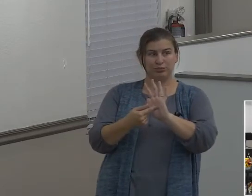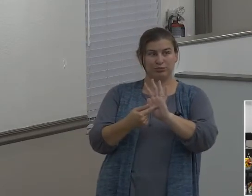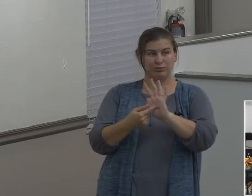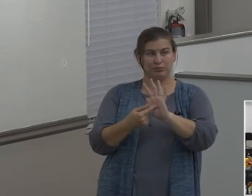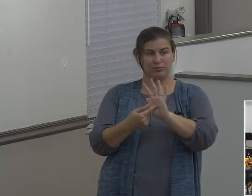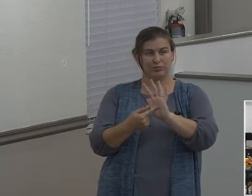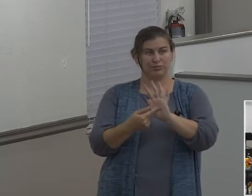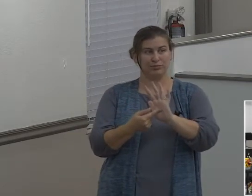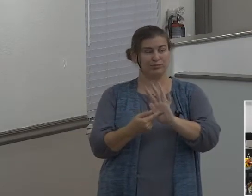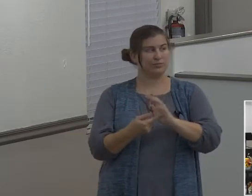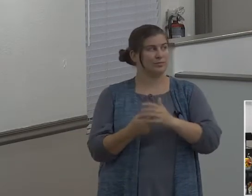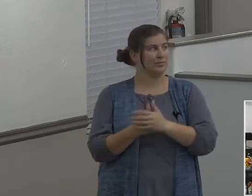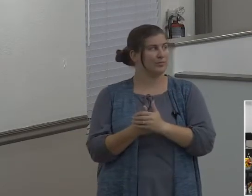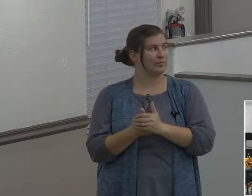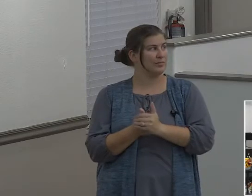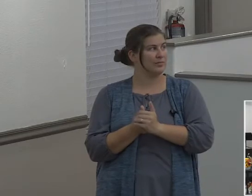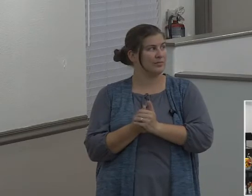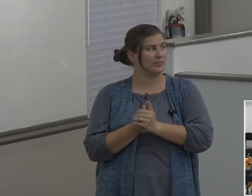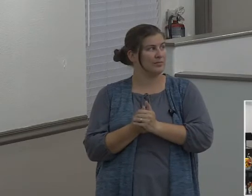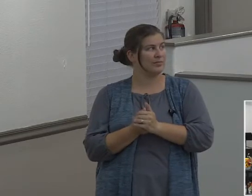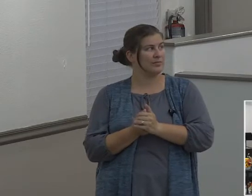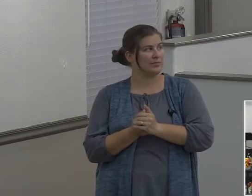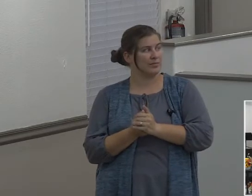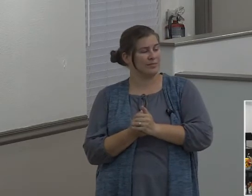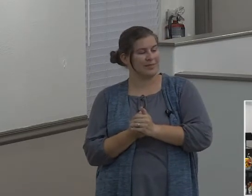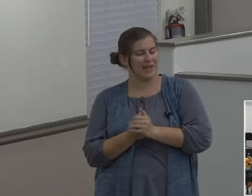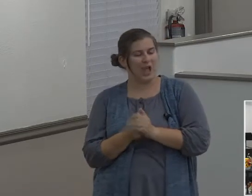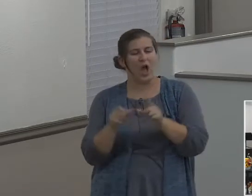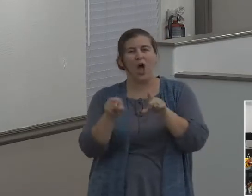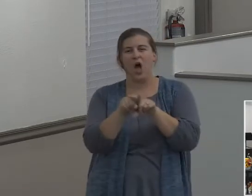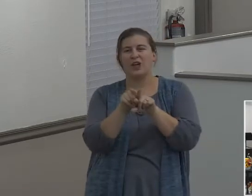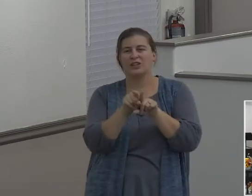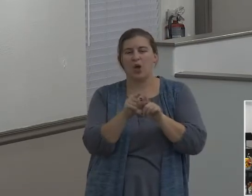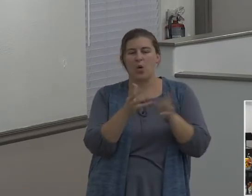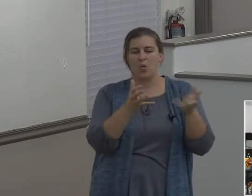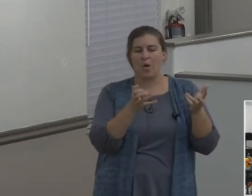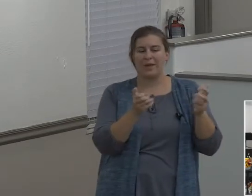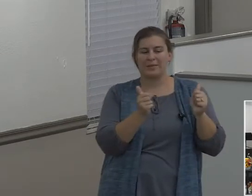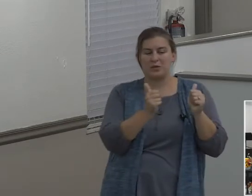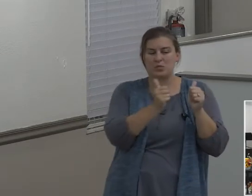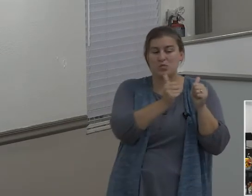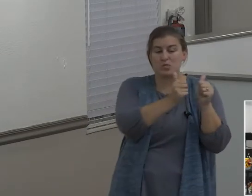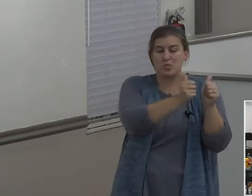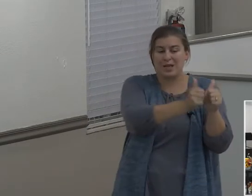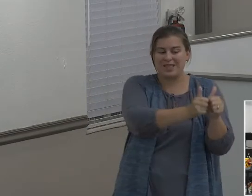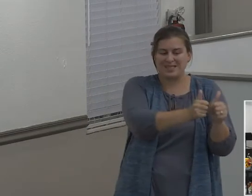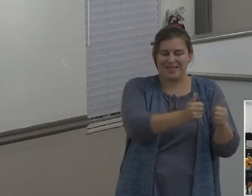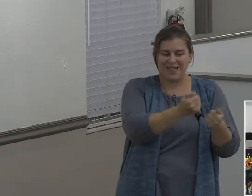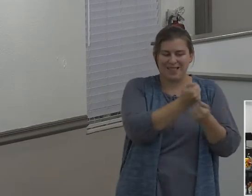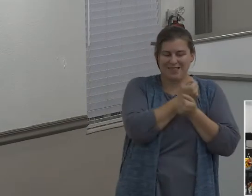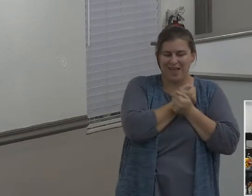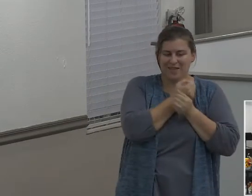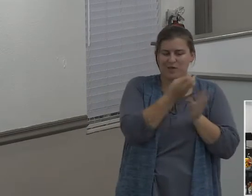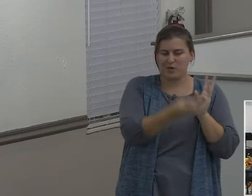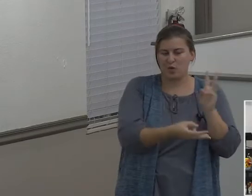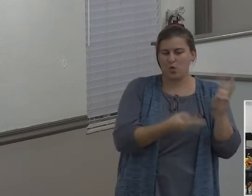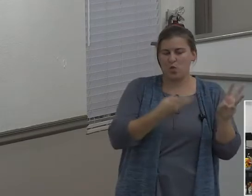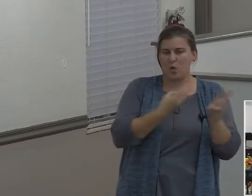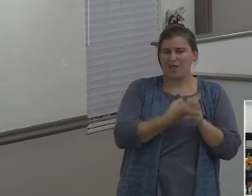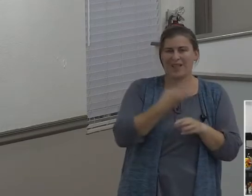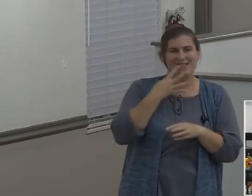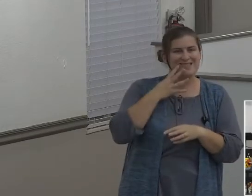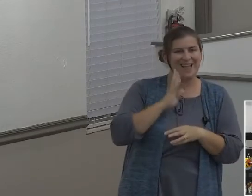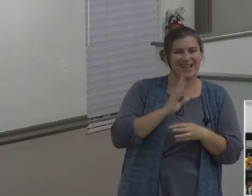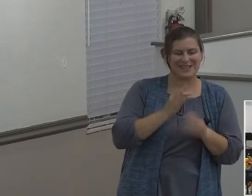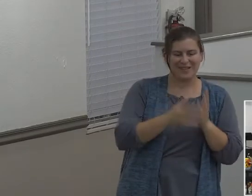the things they're really desiring. They want to get around it to the love of the world and the lust of other things and the lust of flesh. They want to